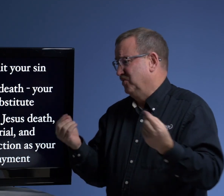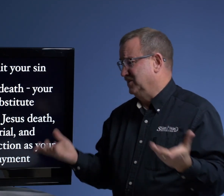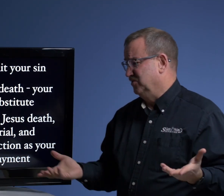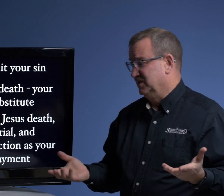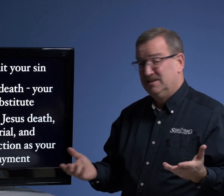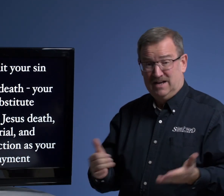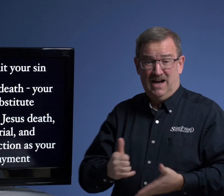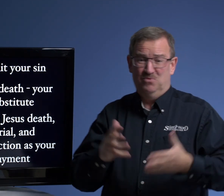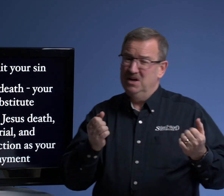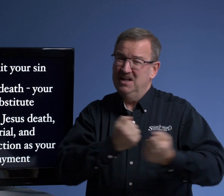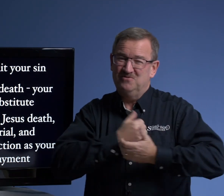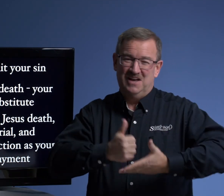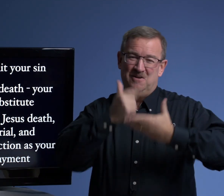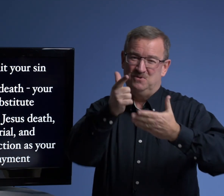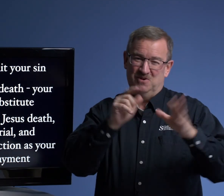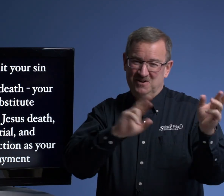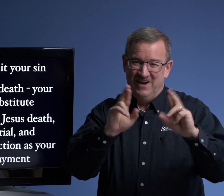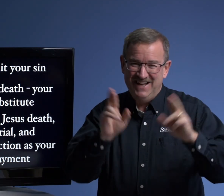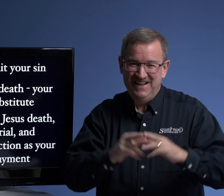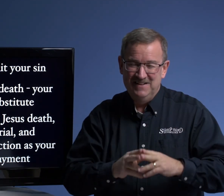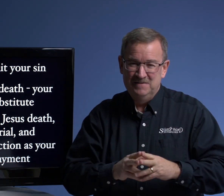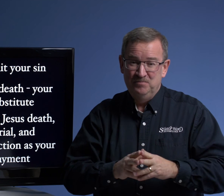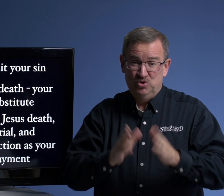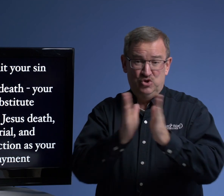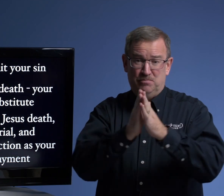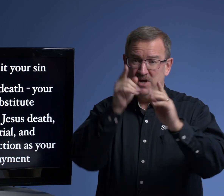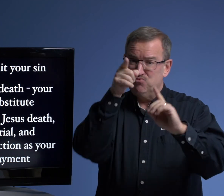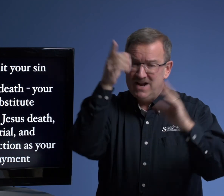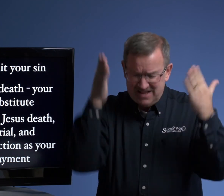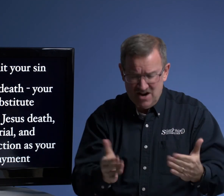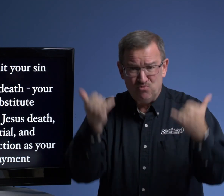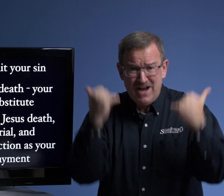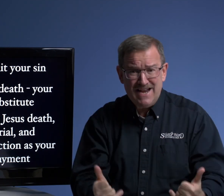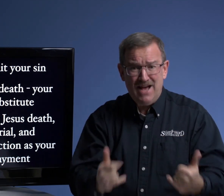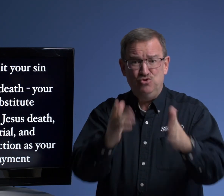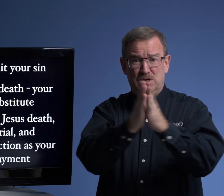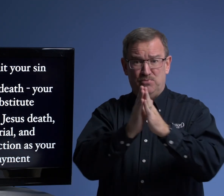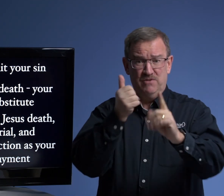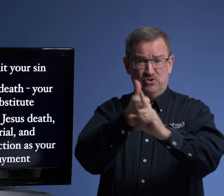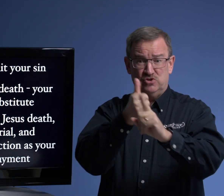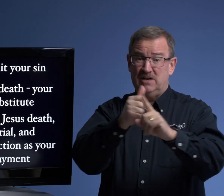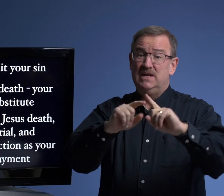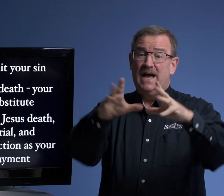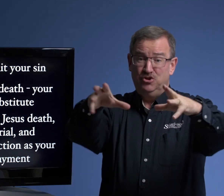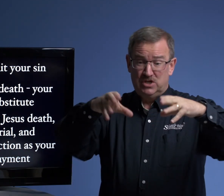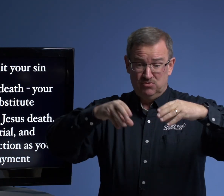I do it? I would love to help you. Are you ready? You can pray right there, right now. You can